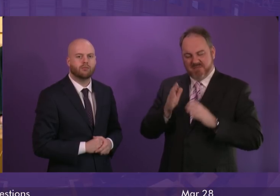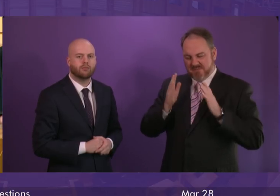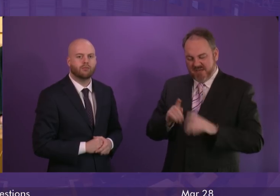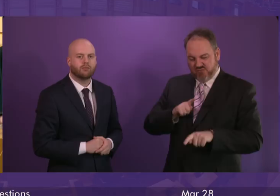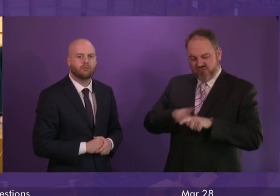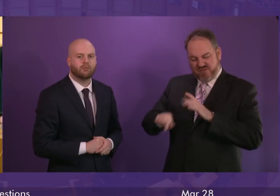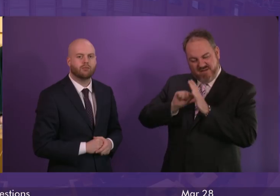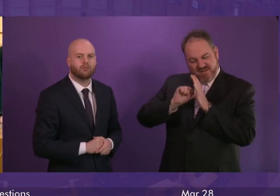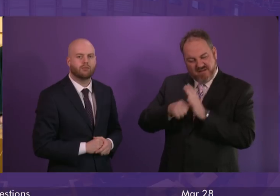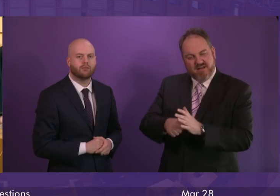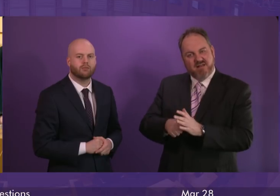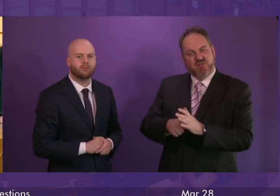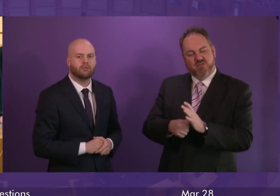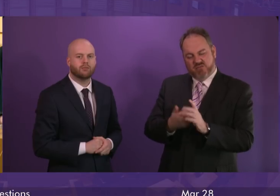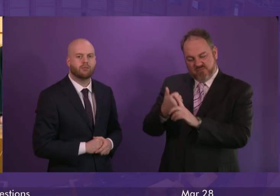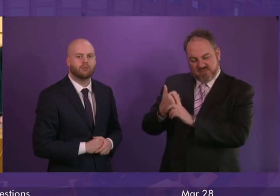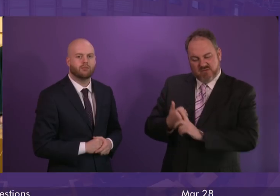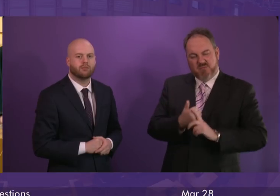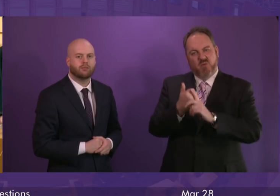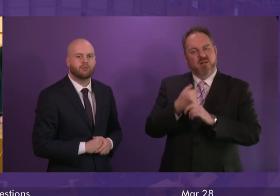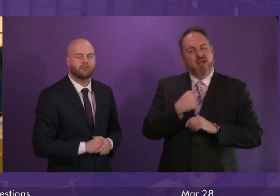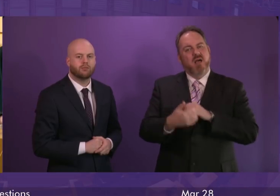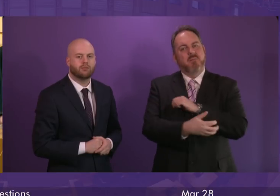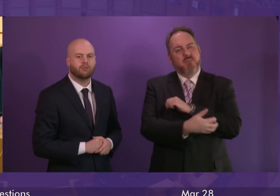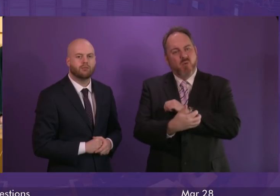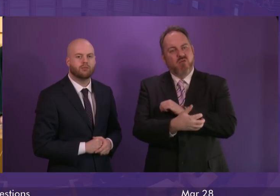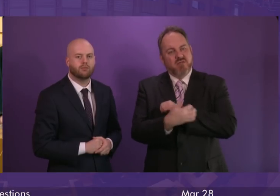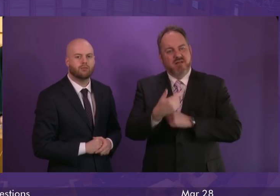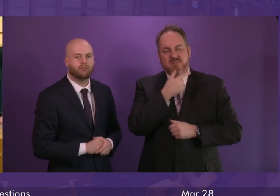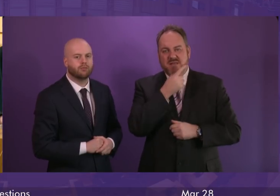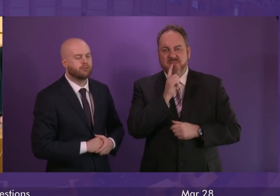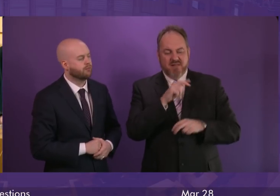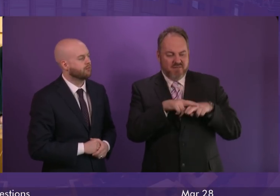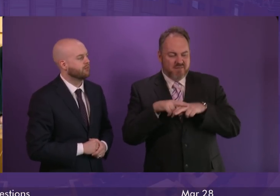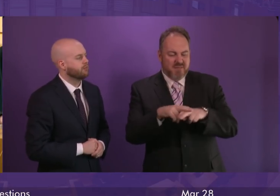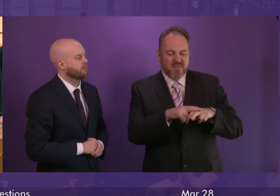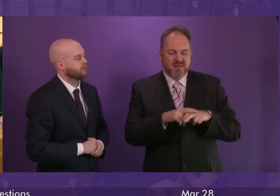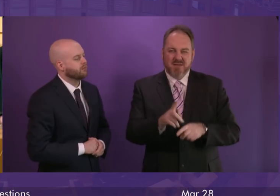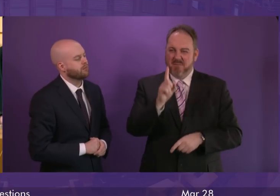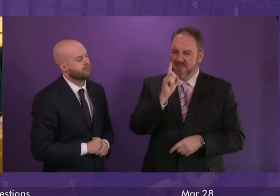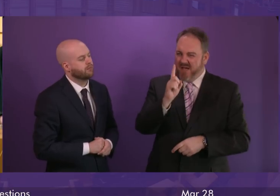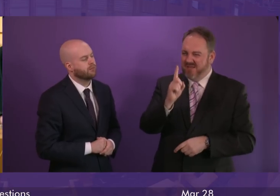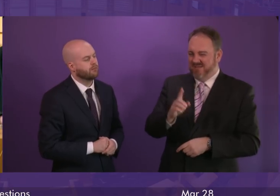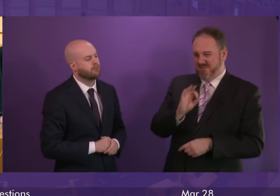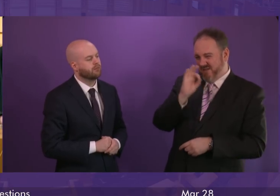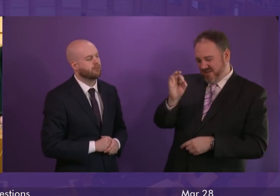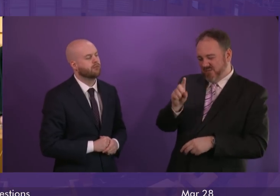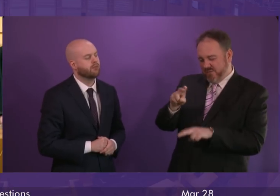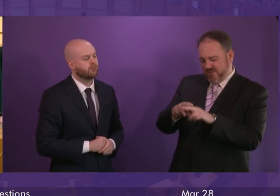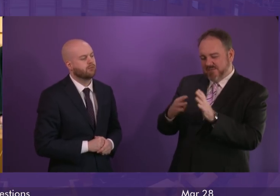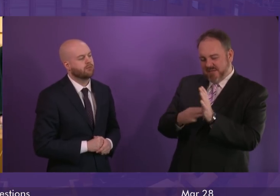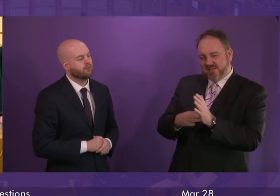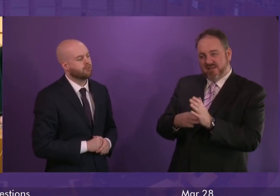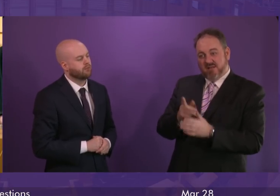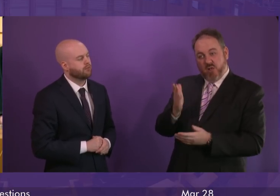it can to raise the living standards of our poorest families. But is the First Minister really saying that low-income